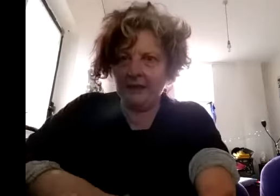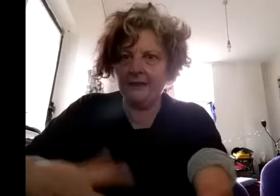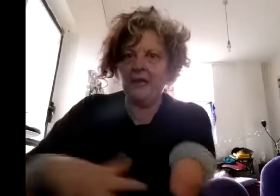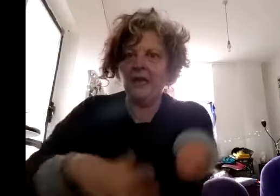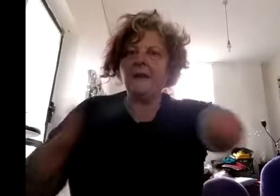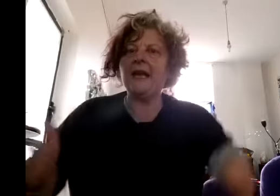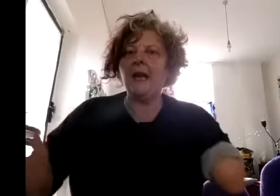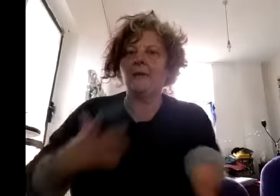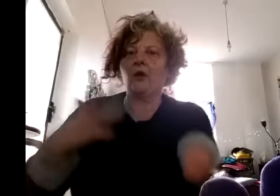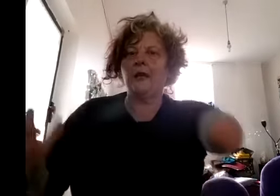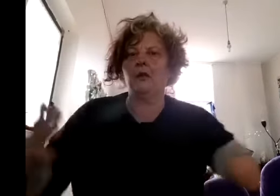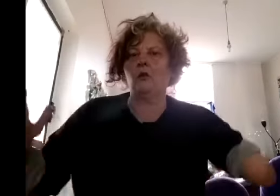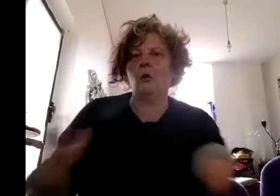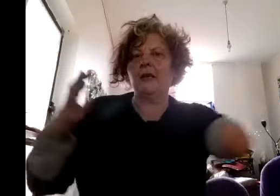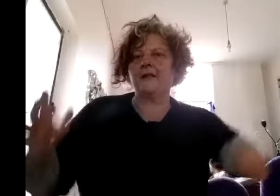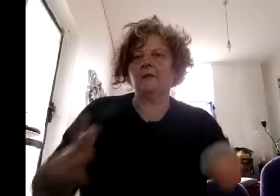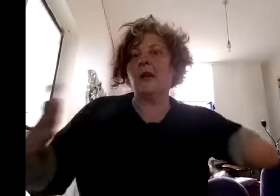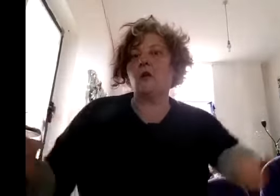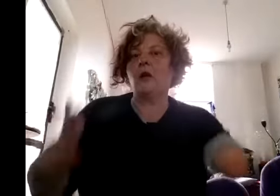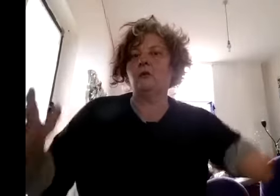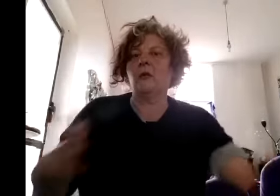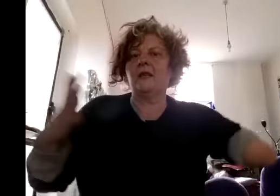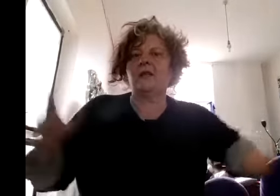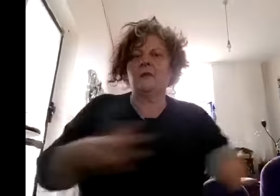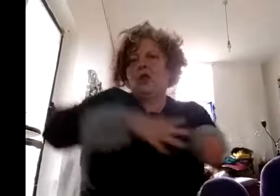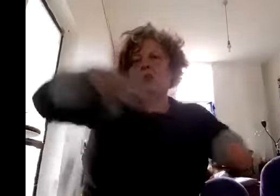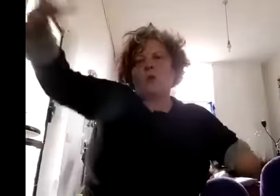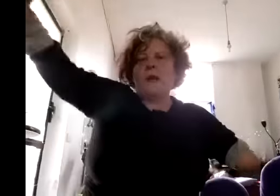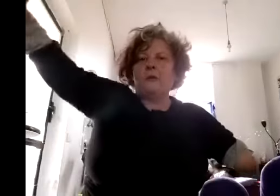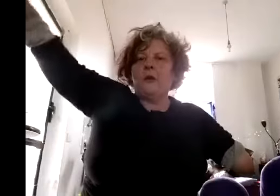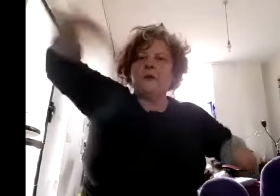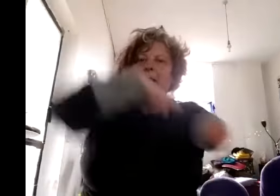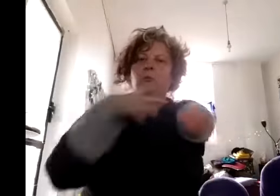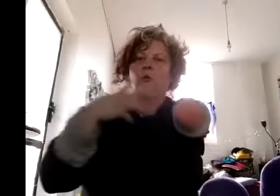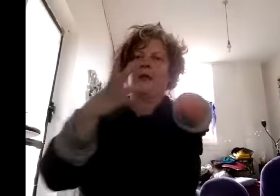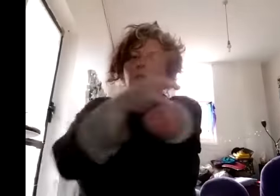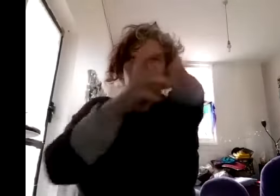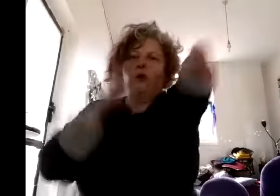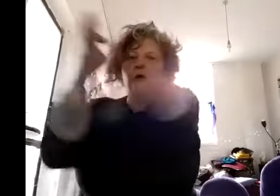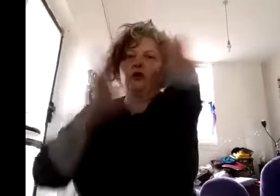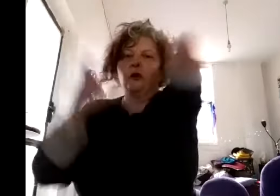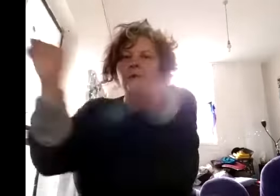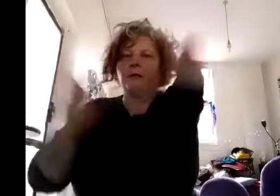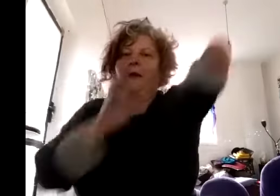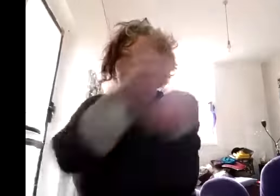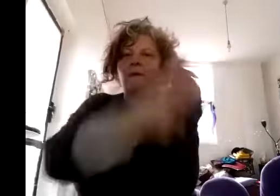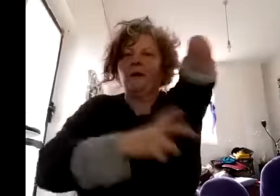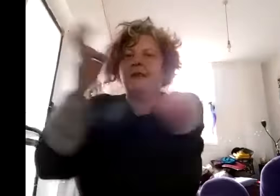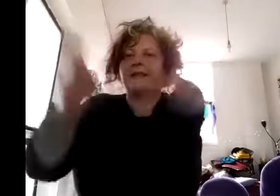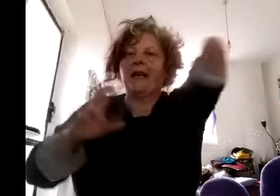now they have a kind of a audience a very loyal audience of you know quite a few hundred people that you know choose between the different events to have on